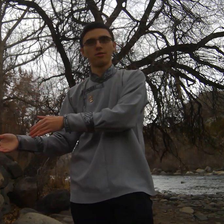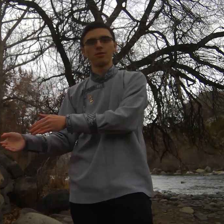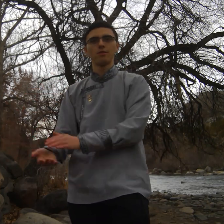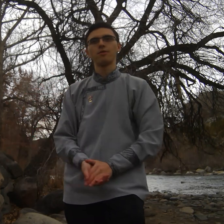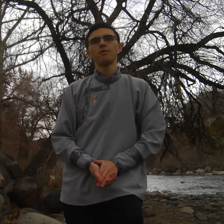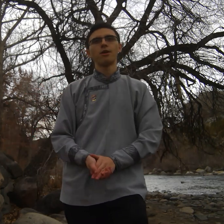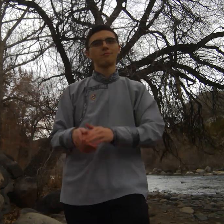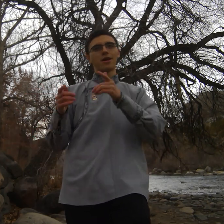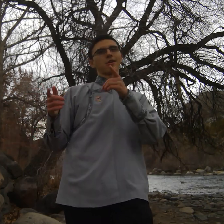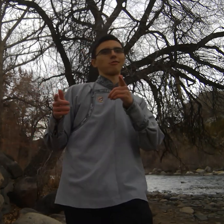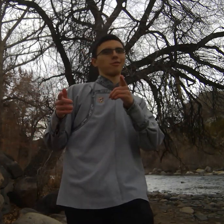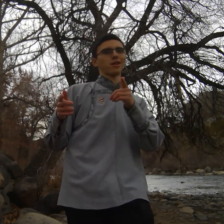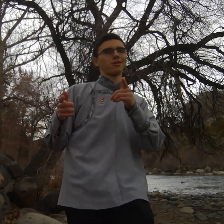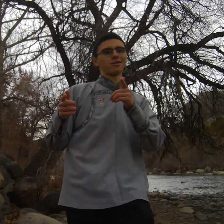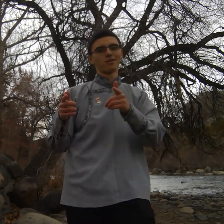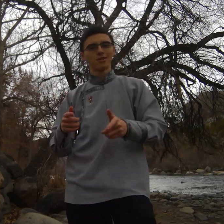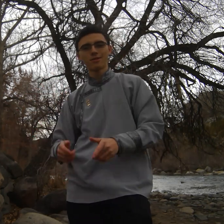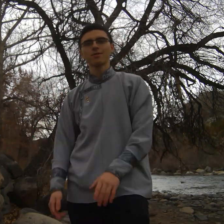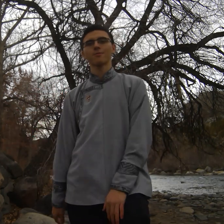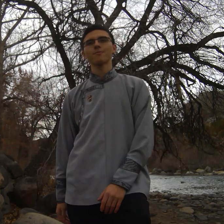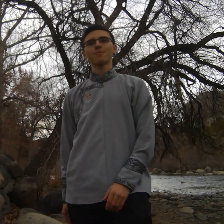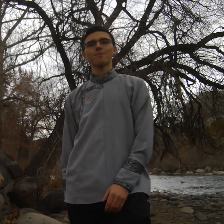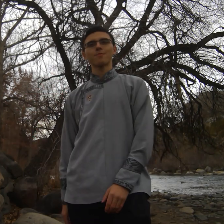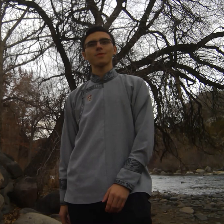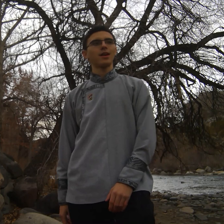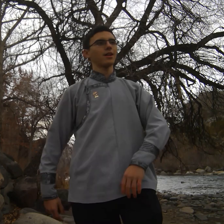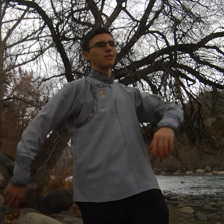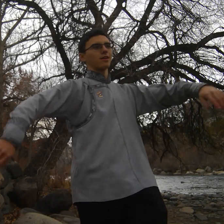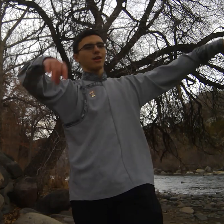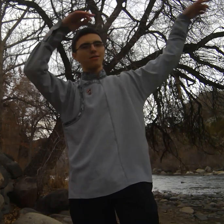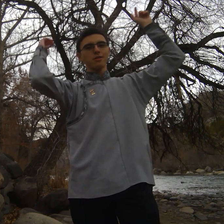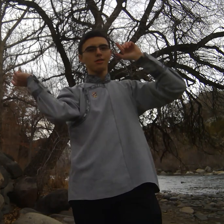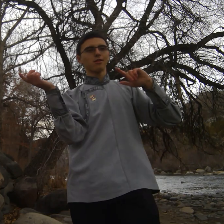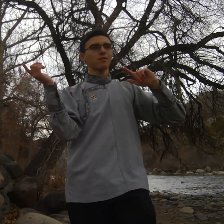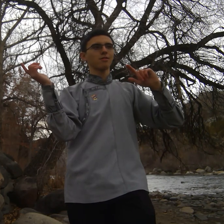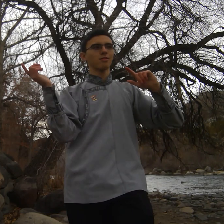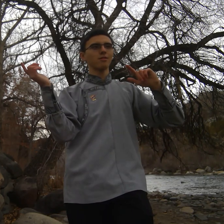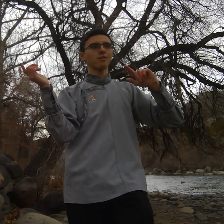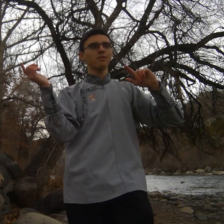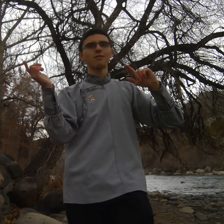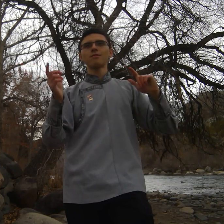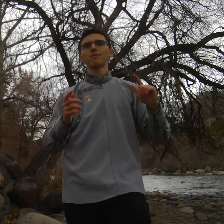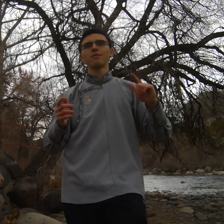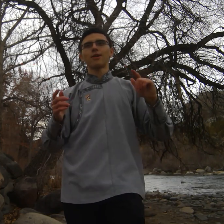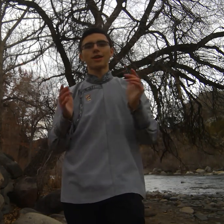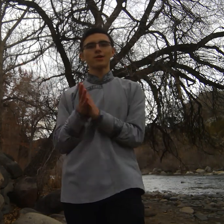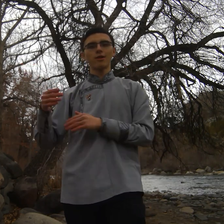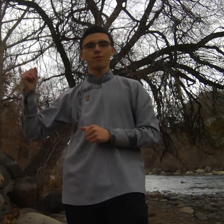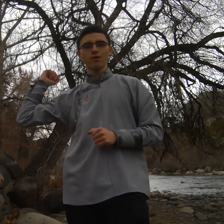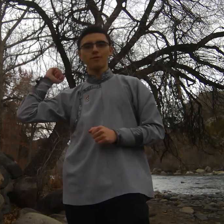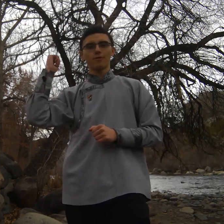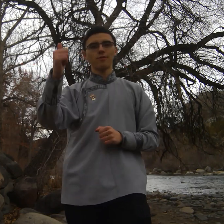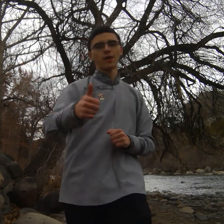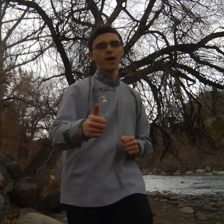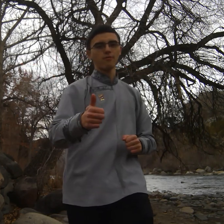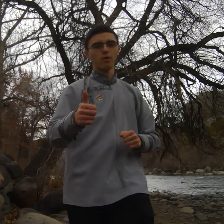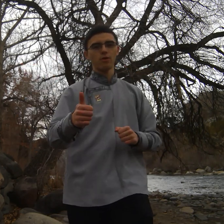hope that answers your question thank you anything else okay joyful joyful if you have more